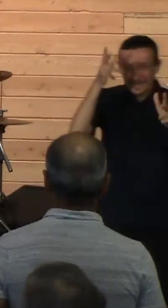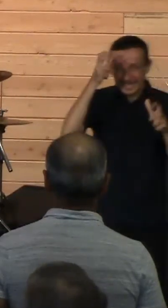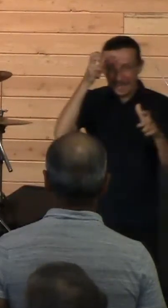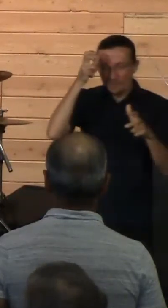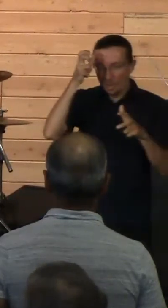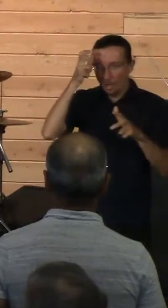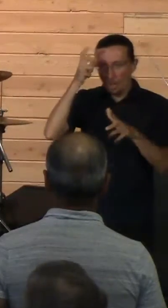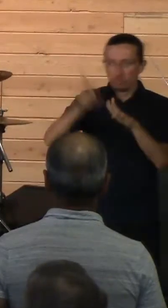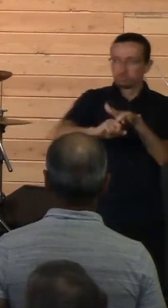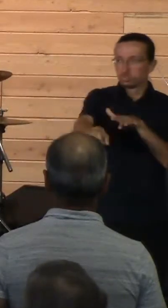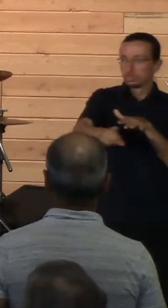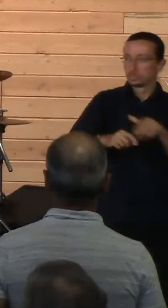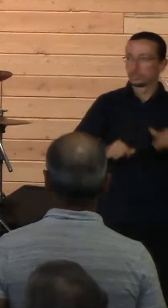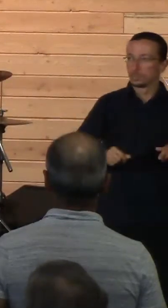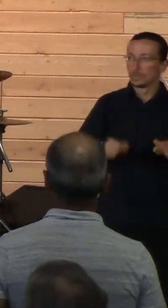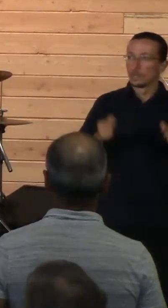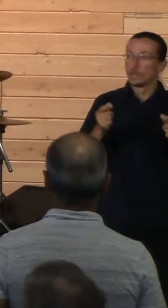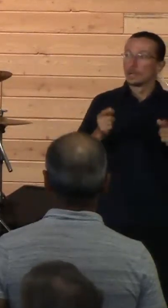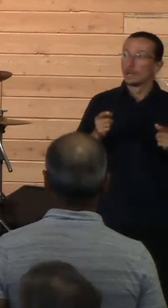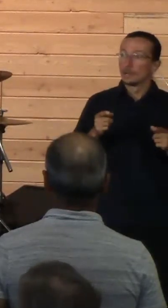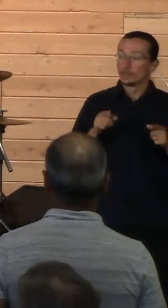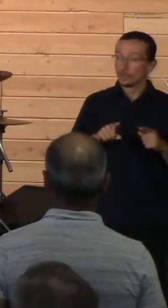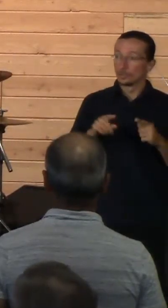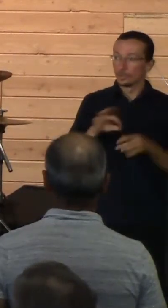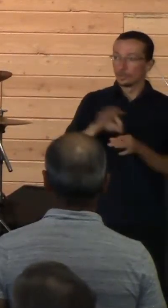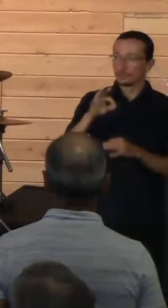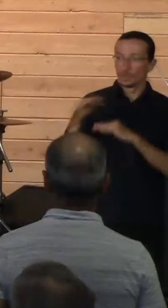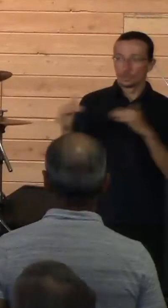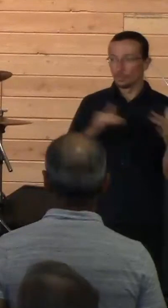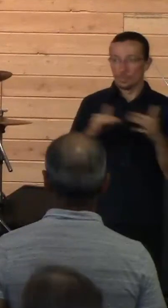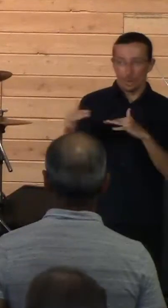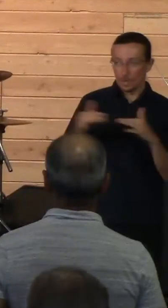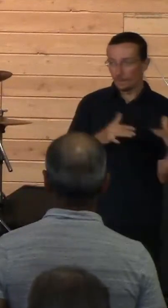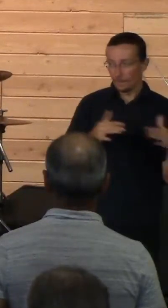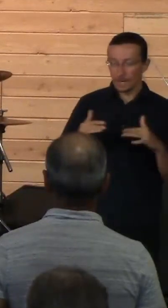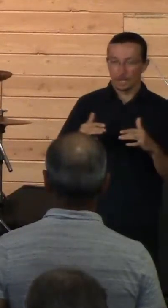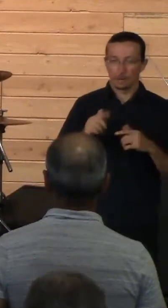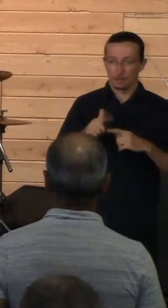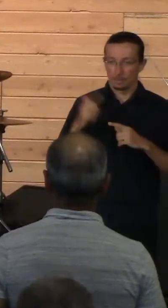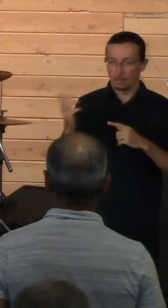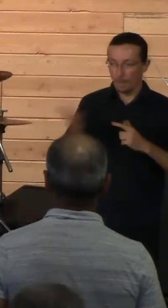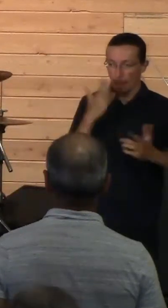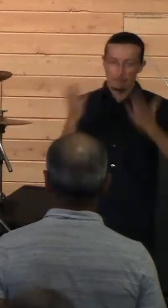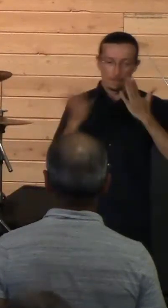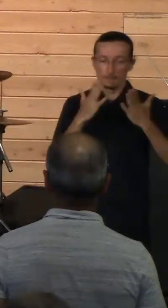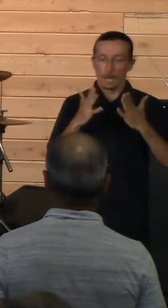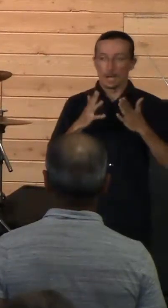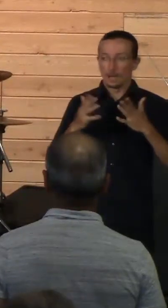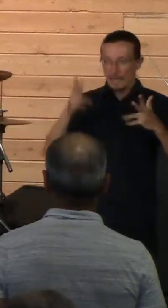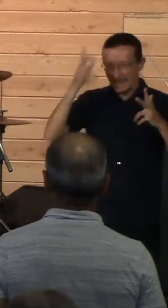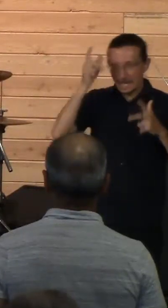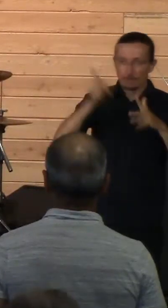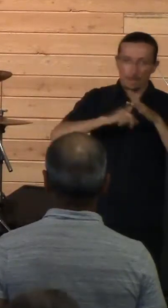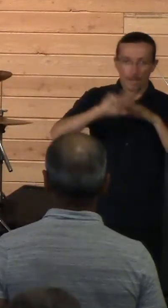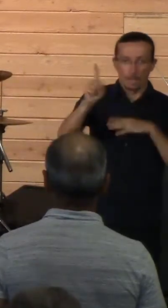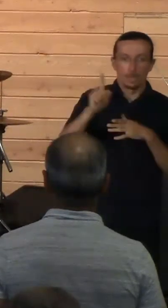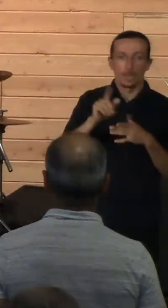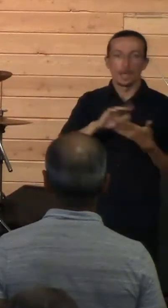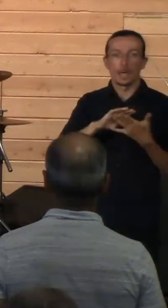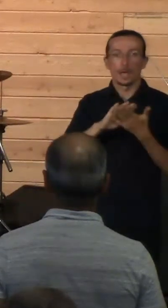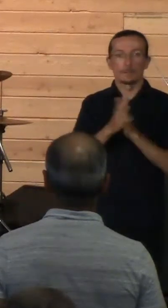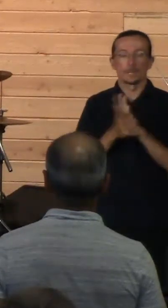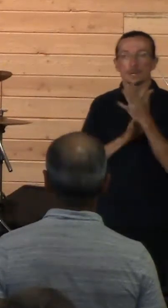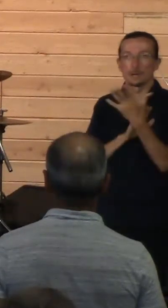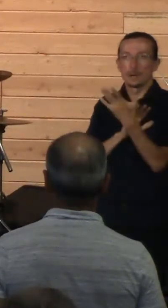And there's spiritual warfare going on, attacks from everywhere. It says, to draw near to God, to